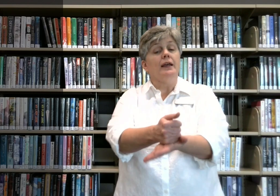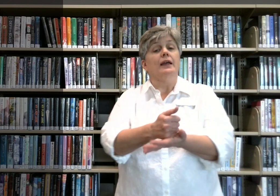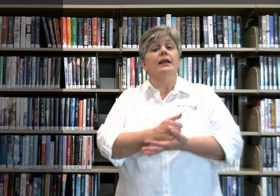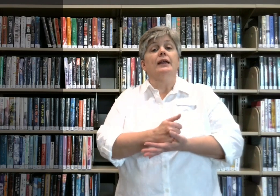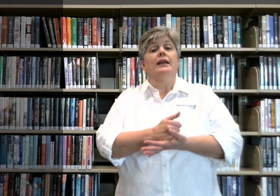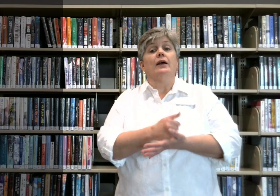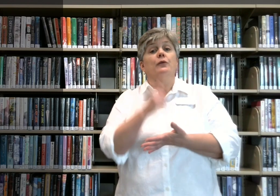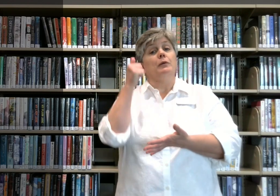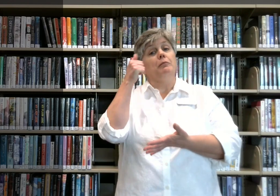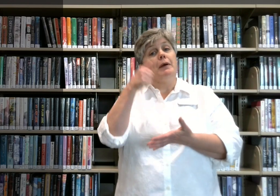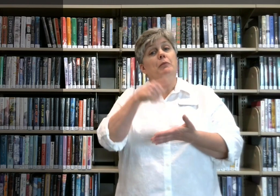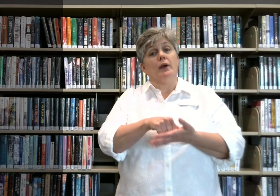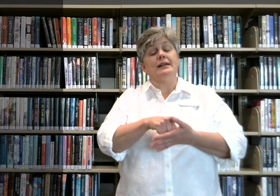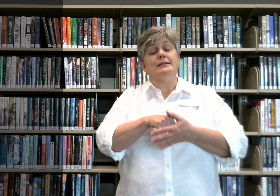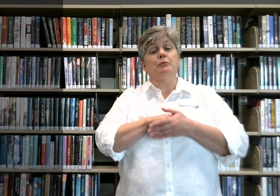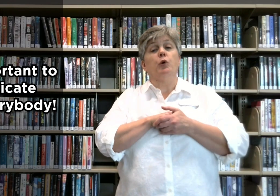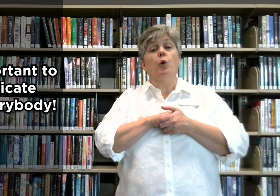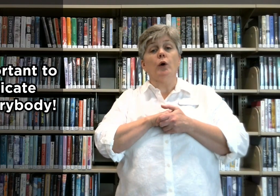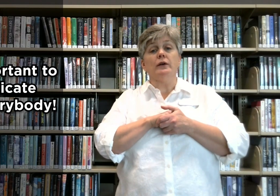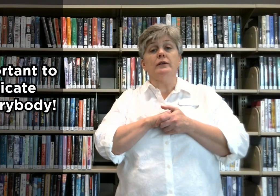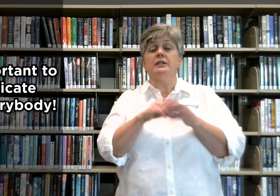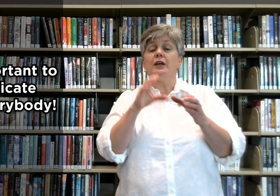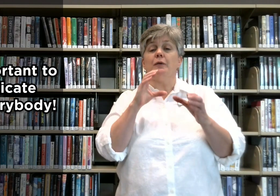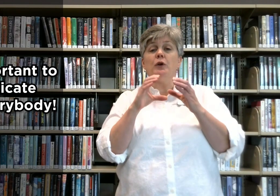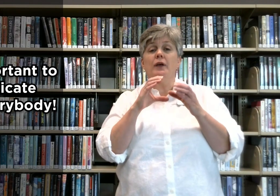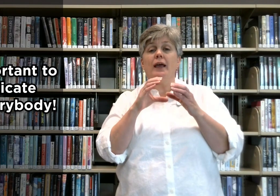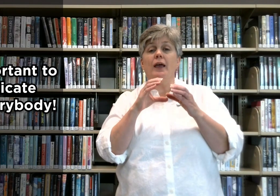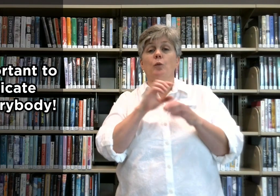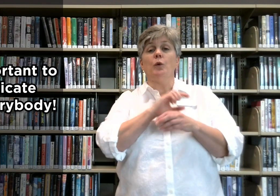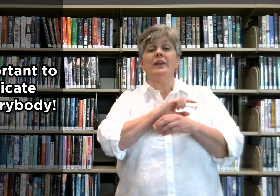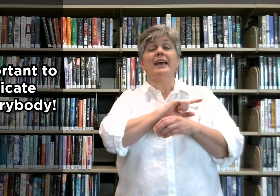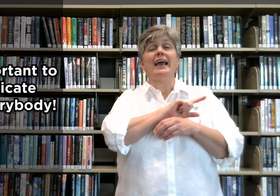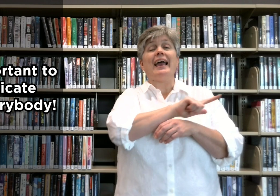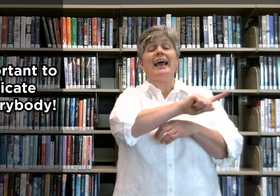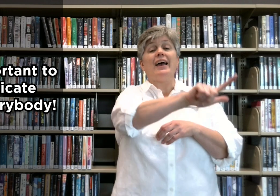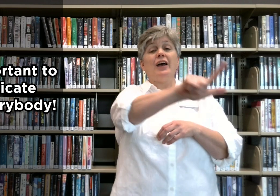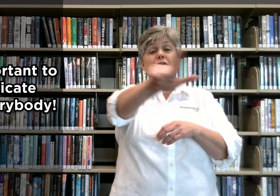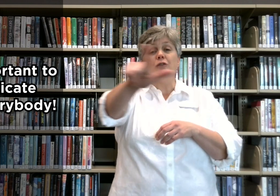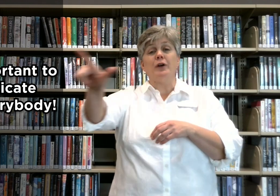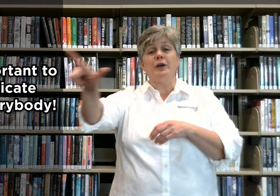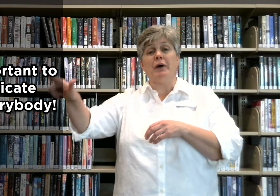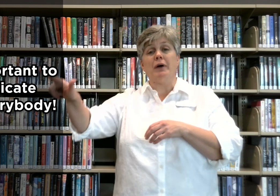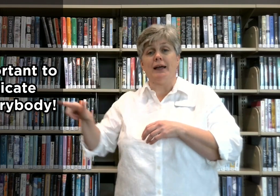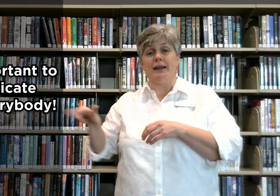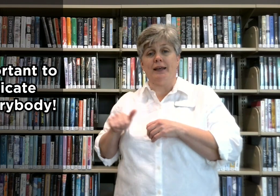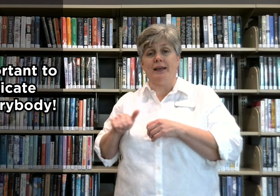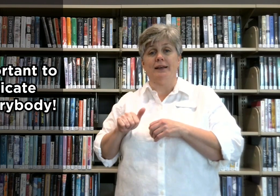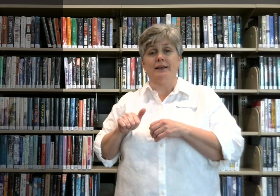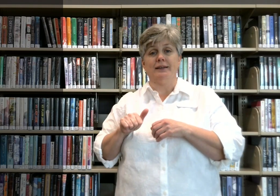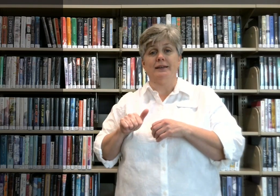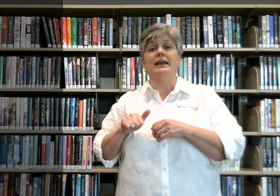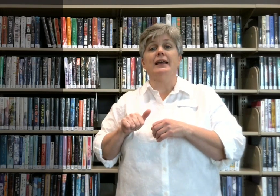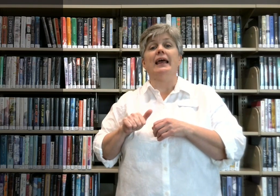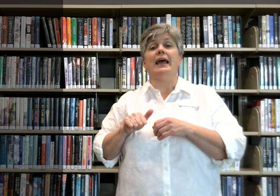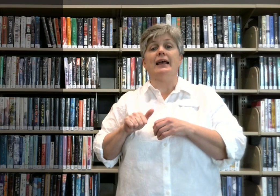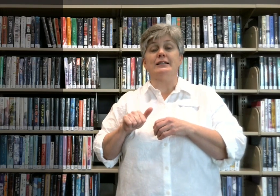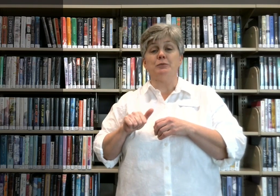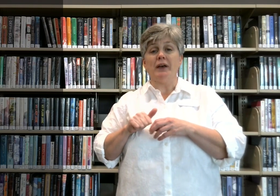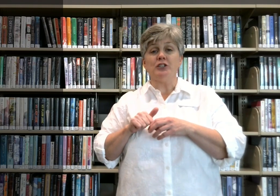Now remember, it's important to communicate with everybody, especially